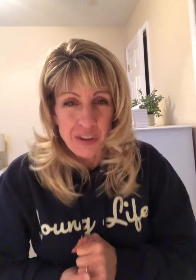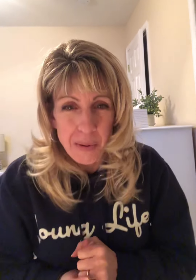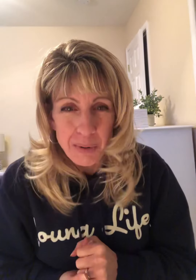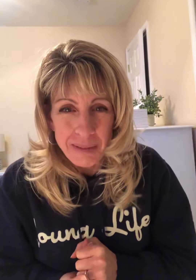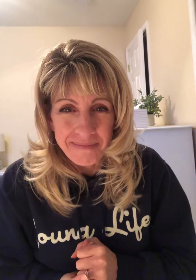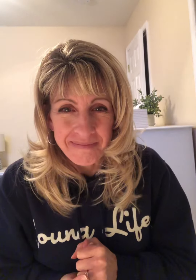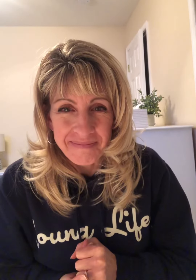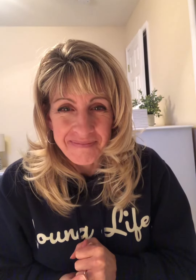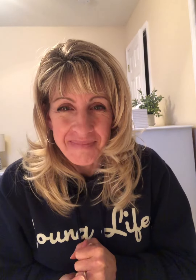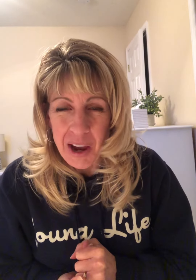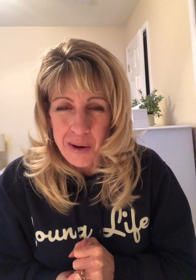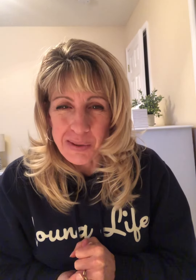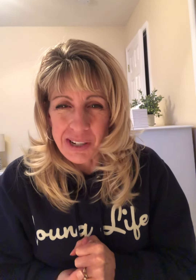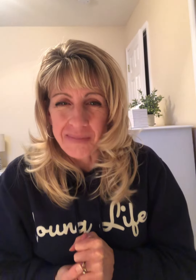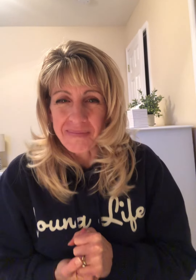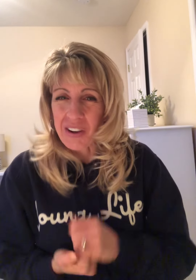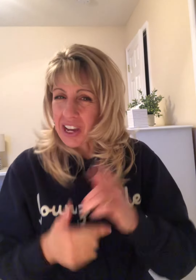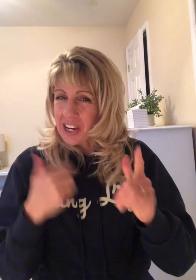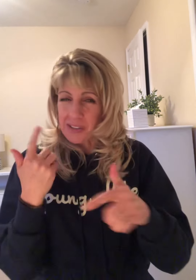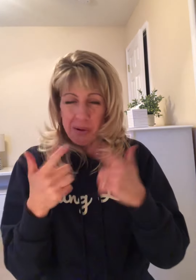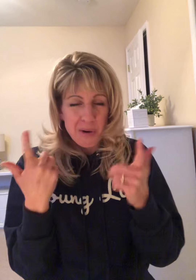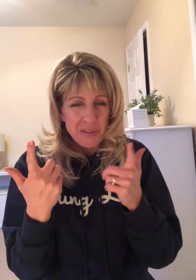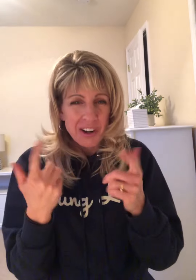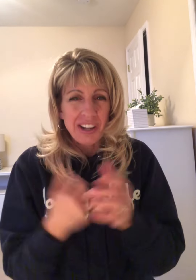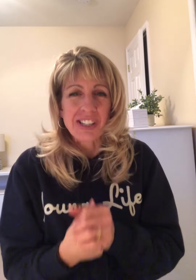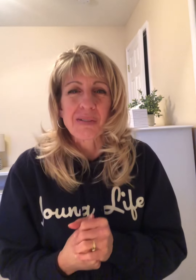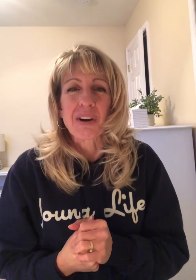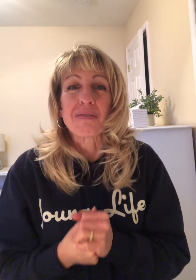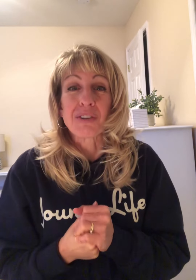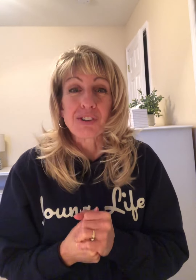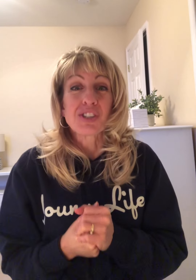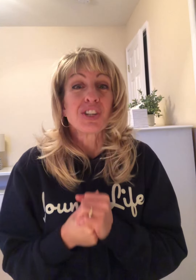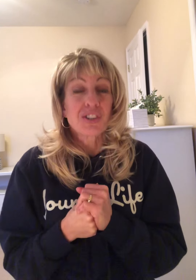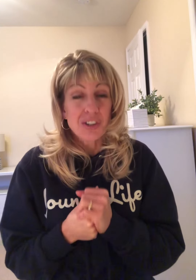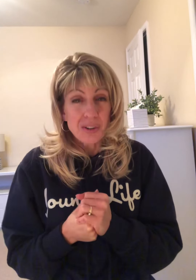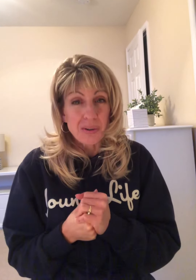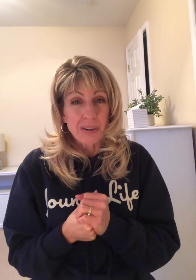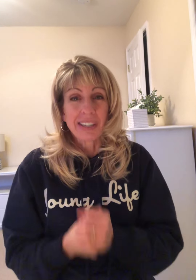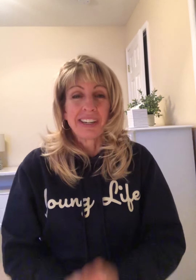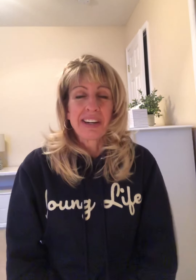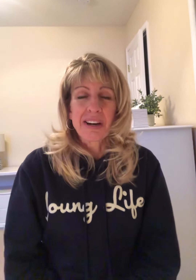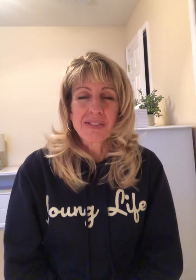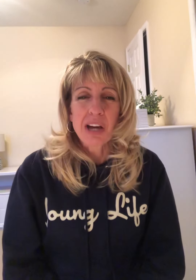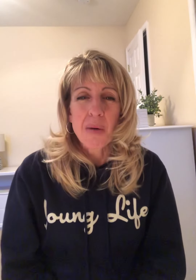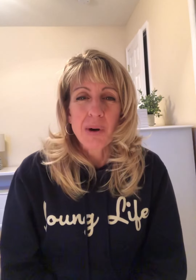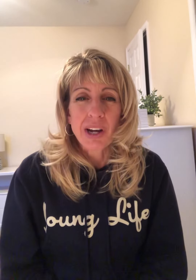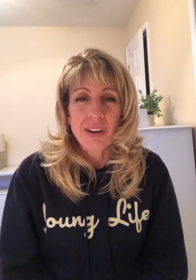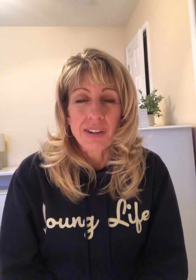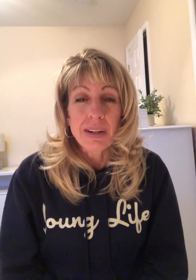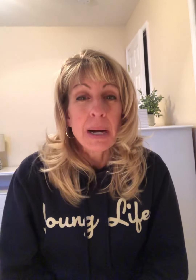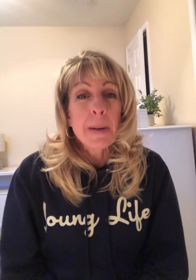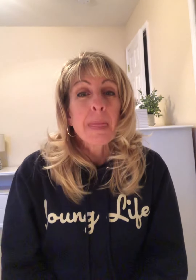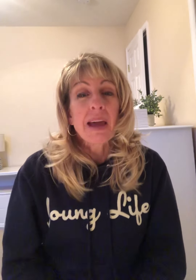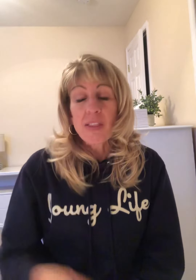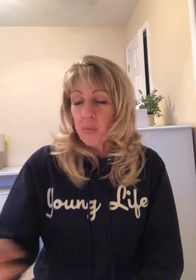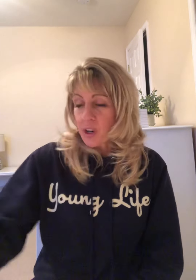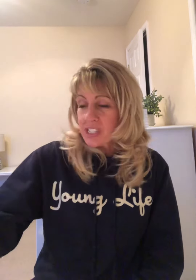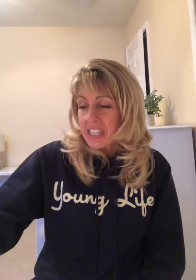remember it? I hope so. Okay, because we're moving on. So we're on verse 2 of Psalm 100, and the words to that